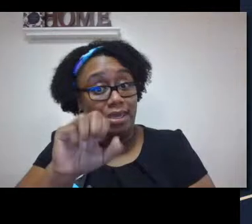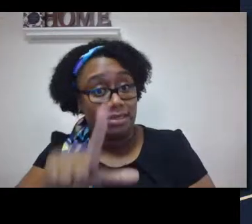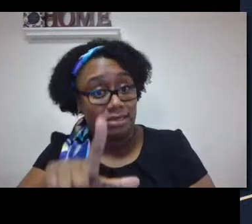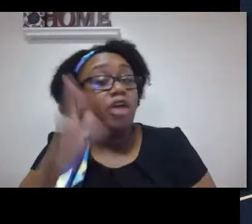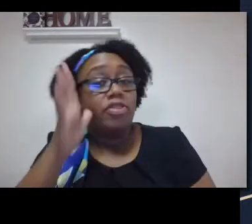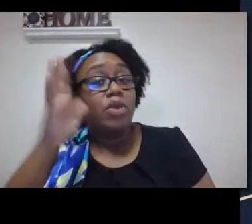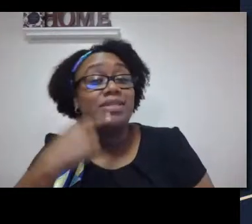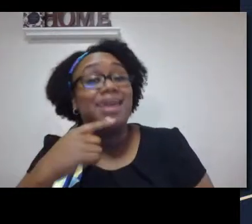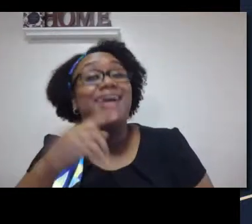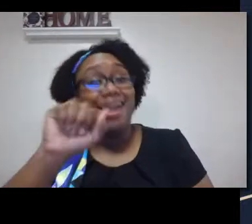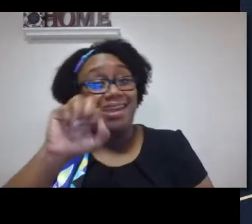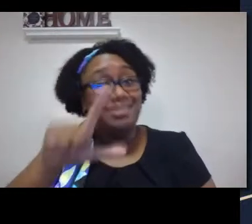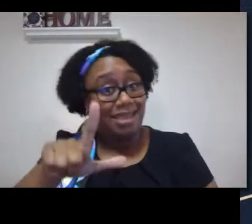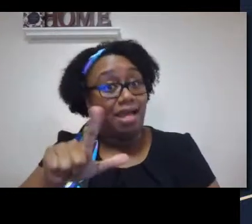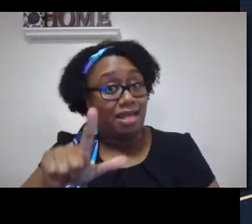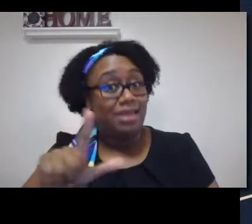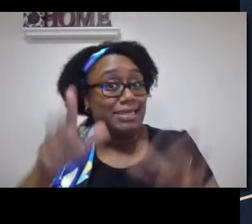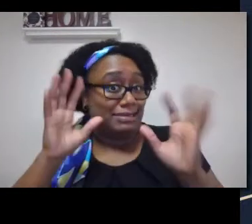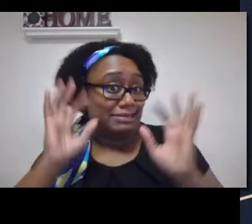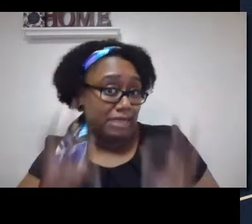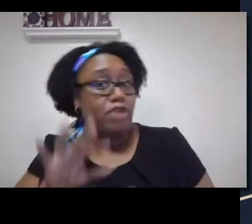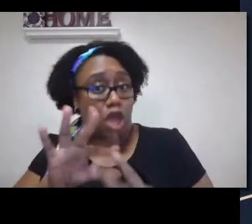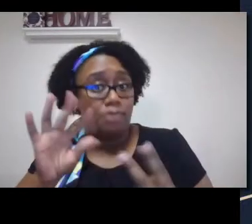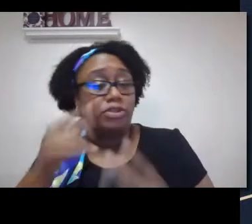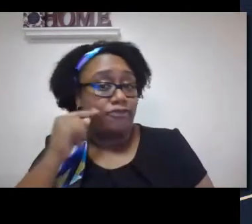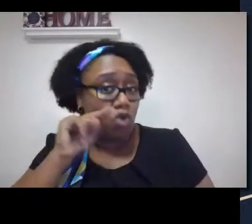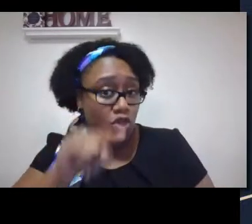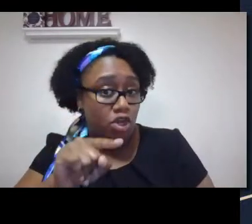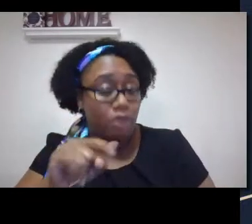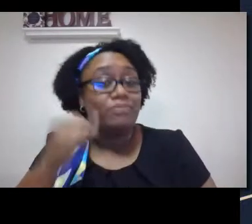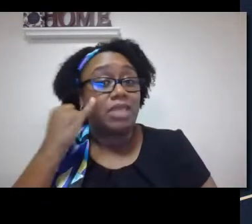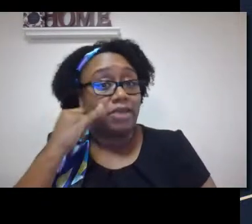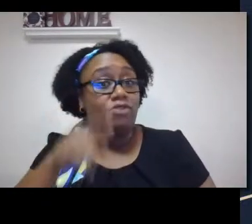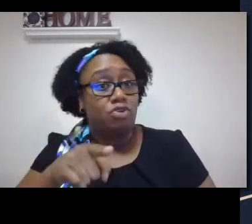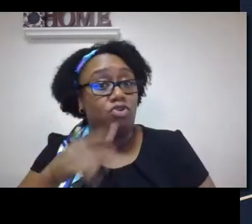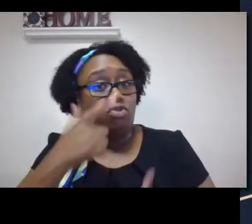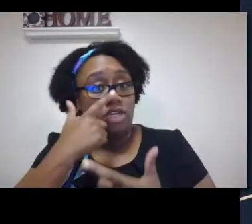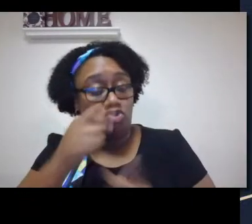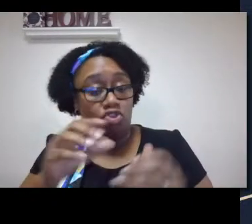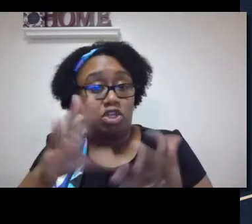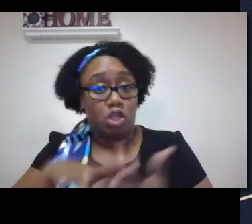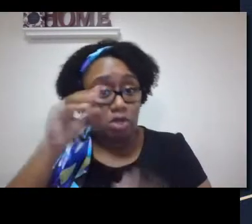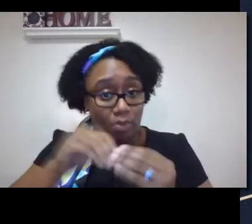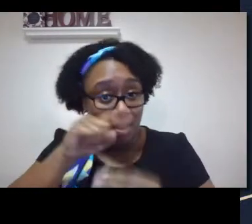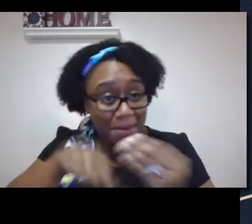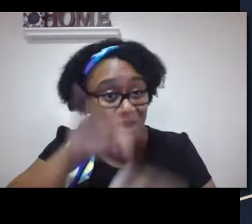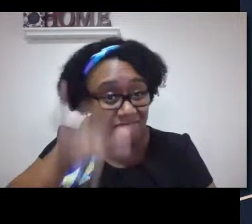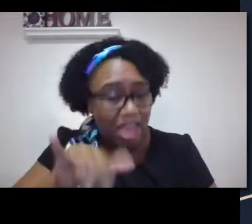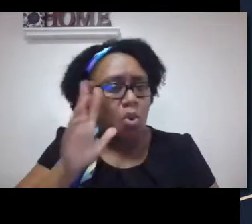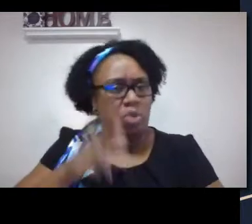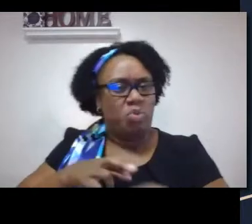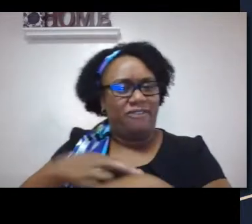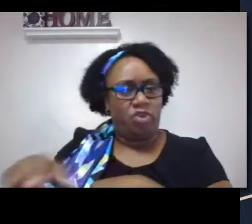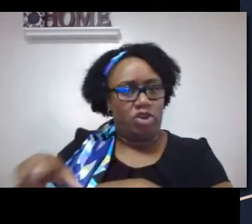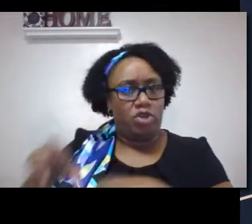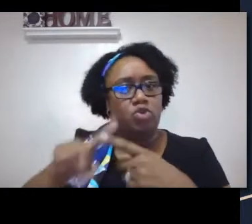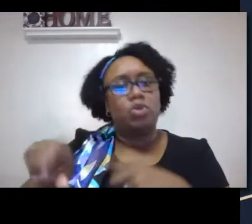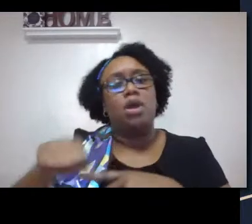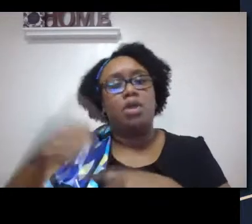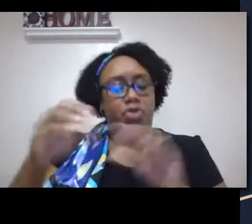center, a deaf agency, if those parents express an interest in ASL as an option.